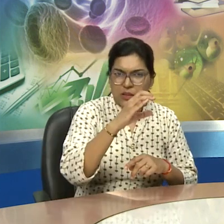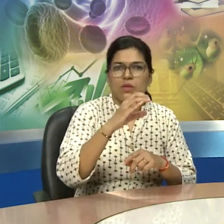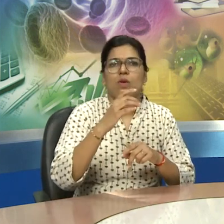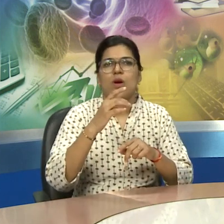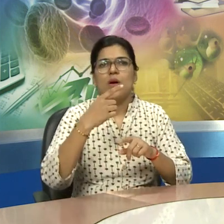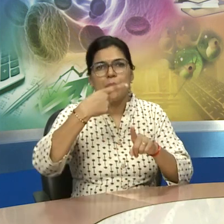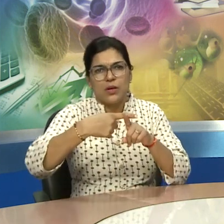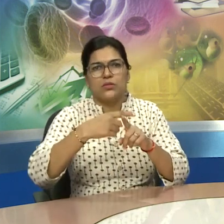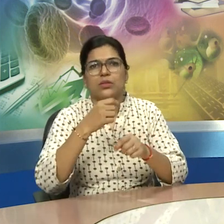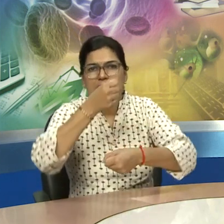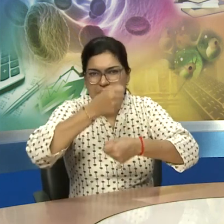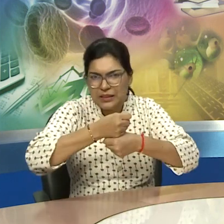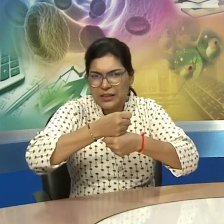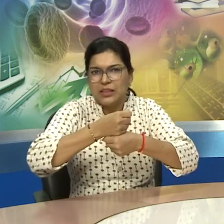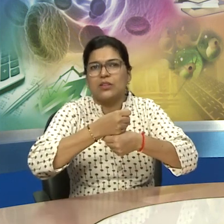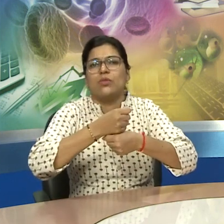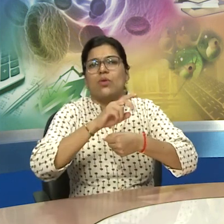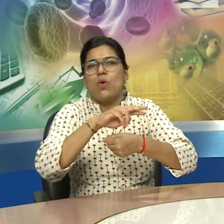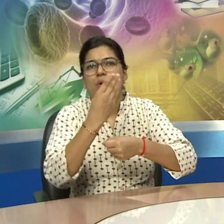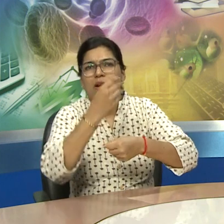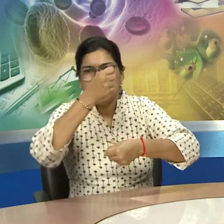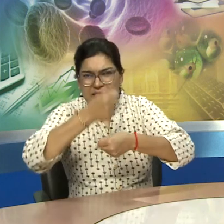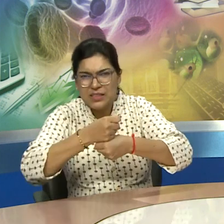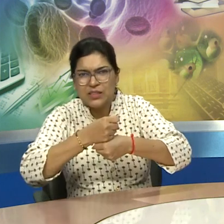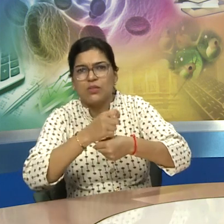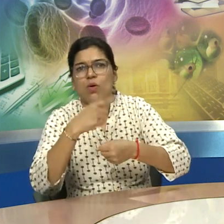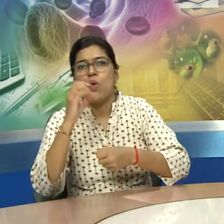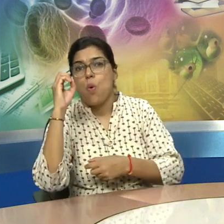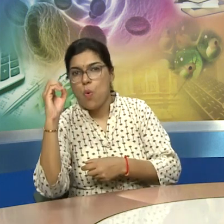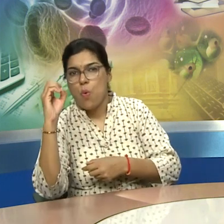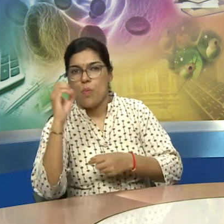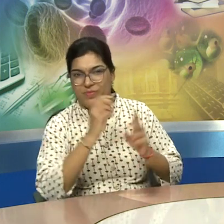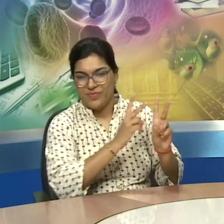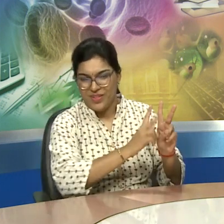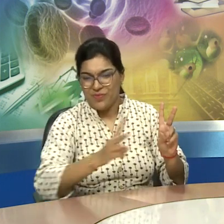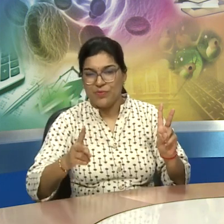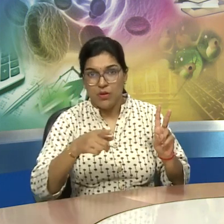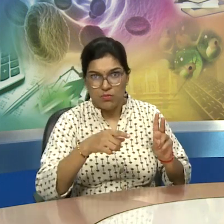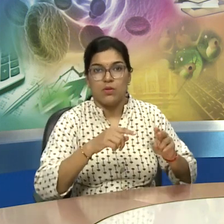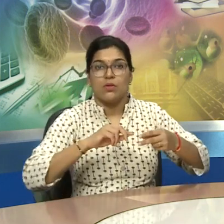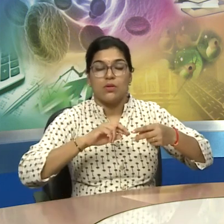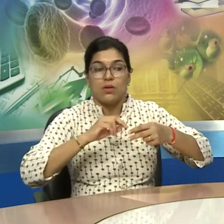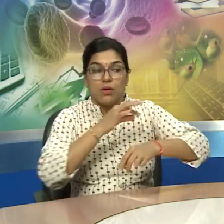written on the screen as well chimpanzee gorilla gibbon and orangutan